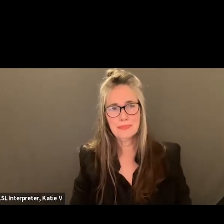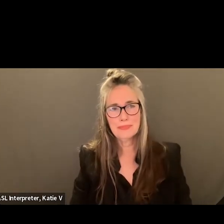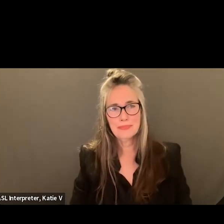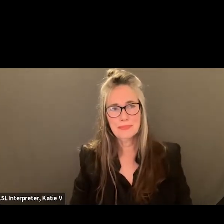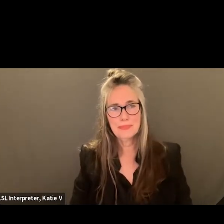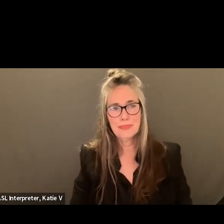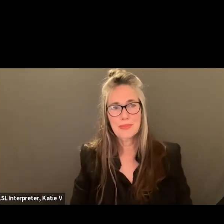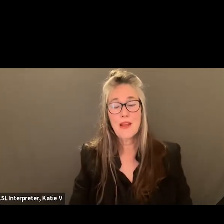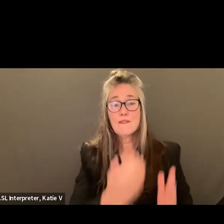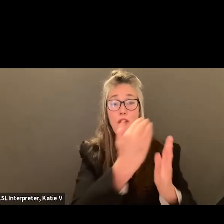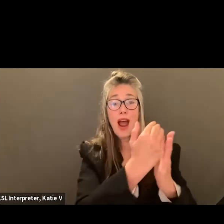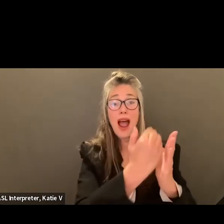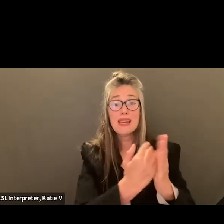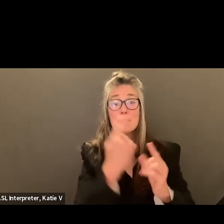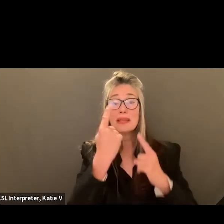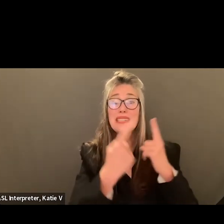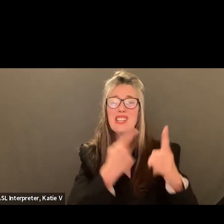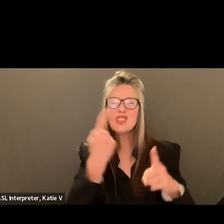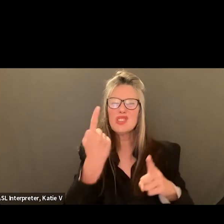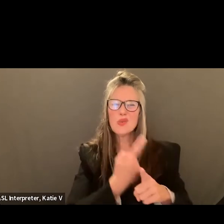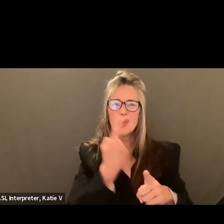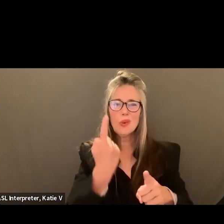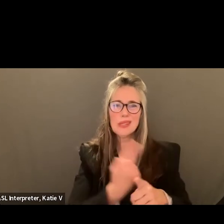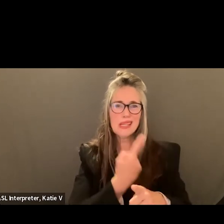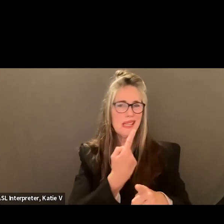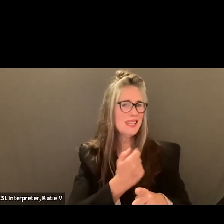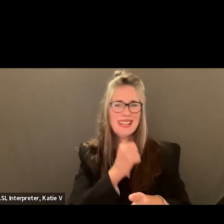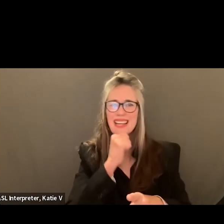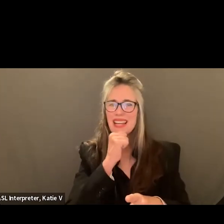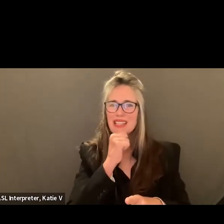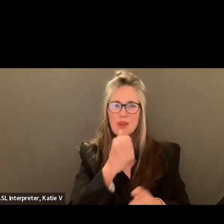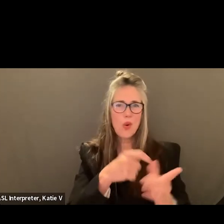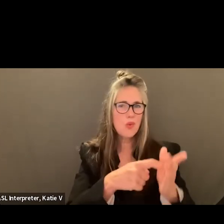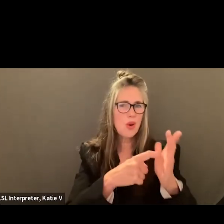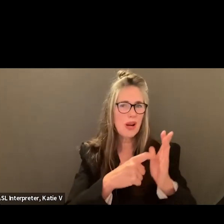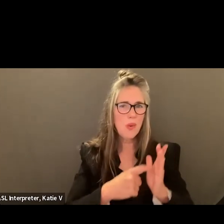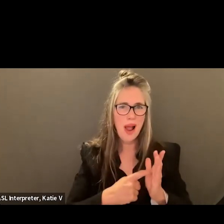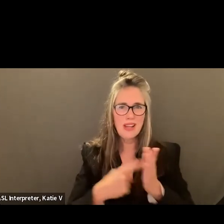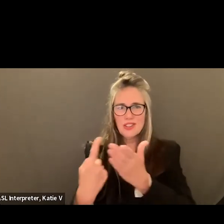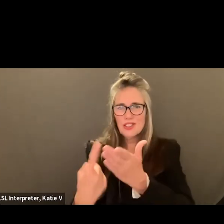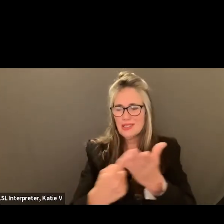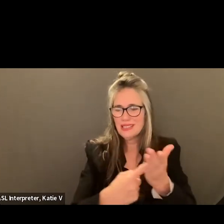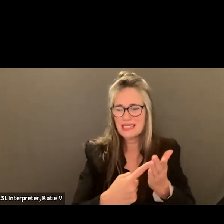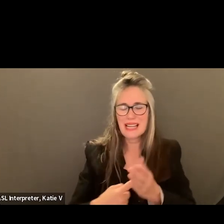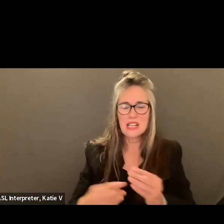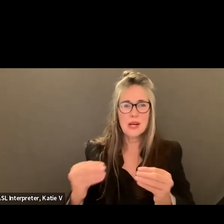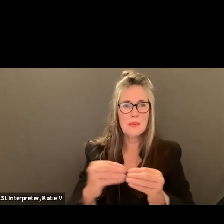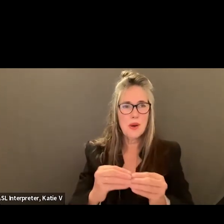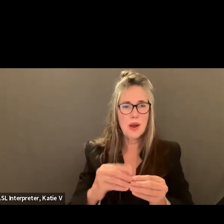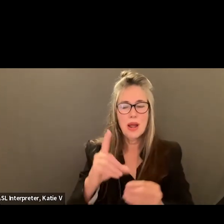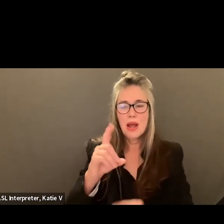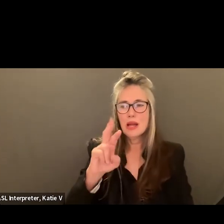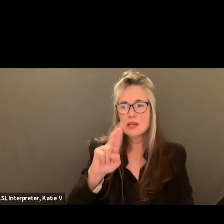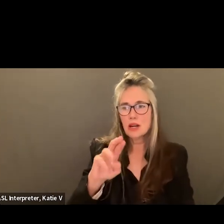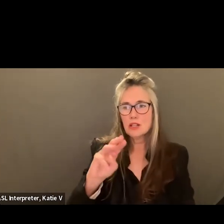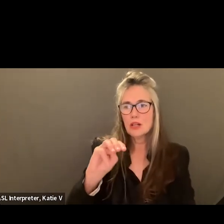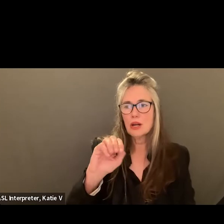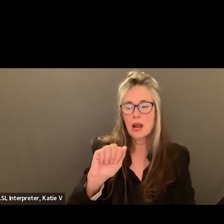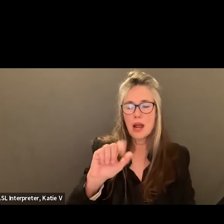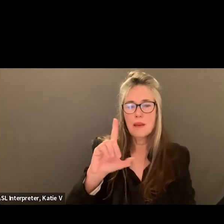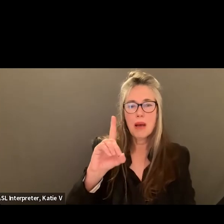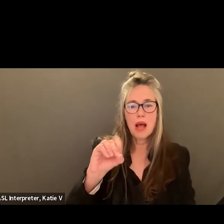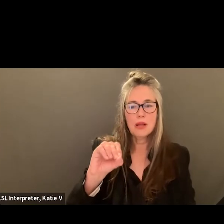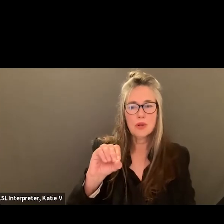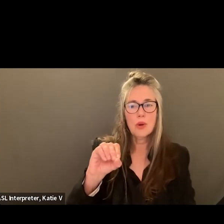To approve the items that are considered routine and are not likely to require any discussion, Dr. Maldonado and her staff have